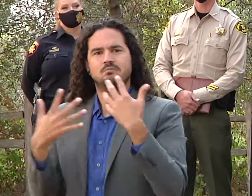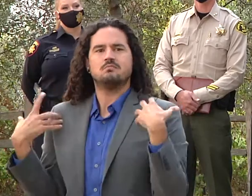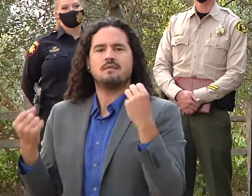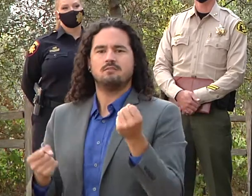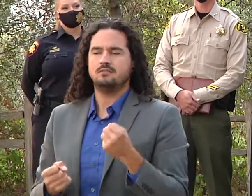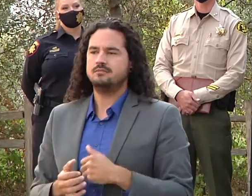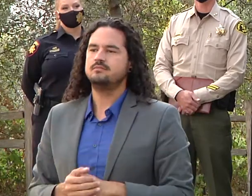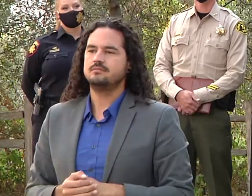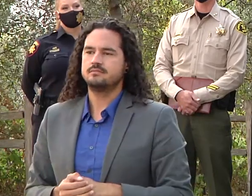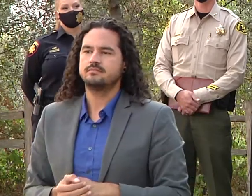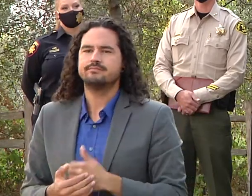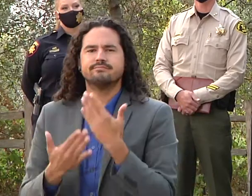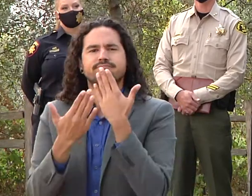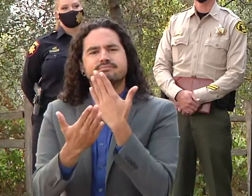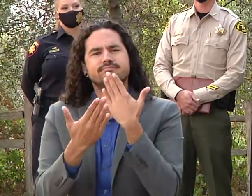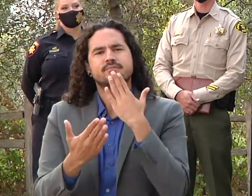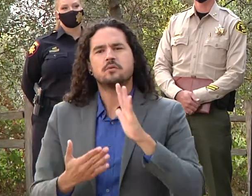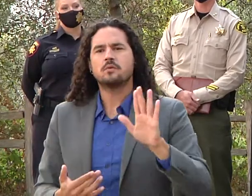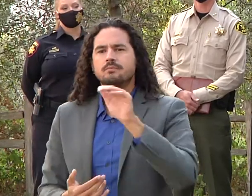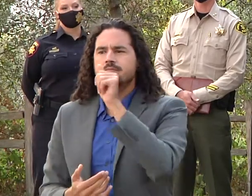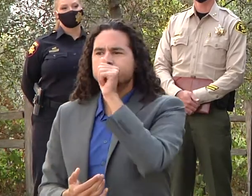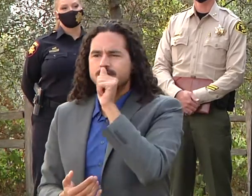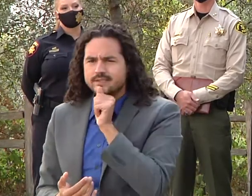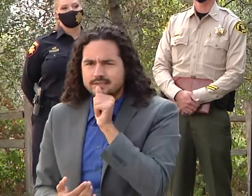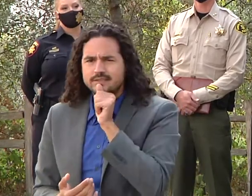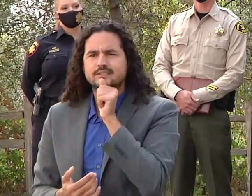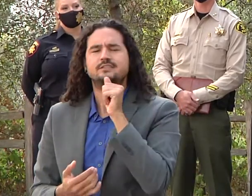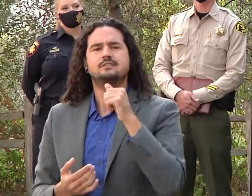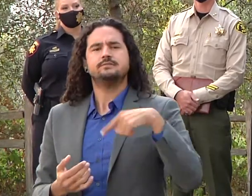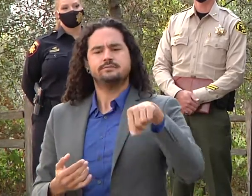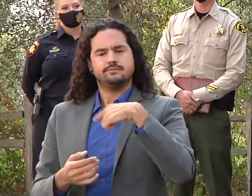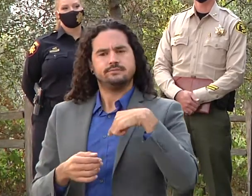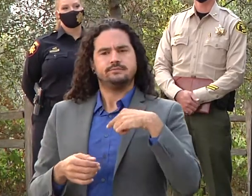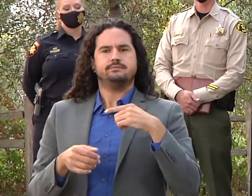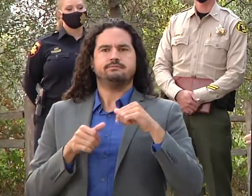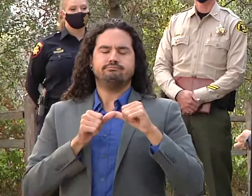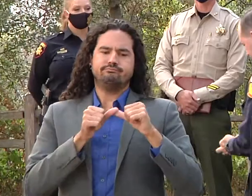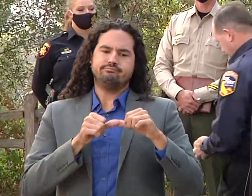with us a bit longer until we can get everybody back into their homes thank you